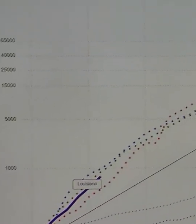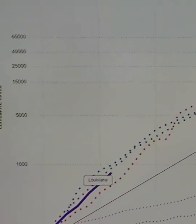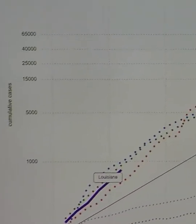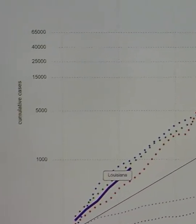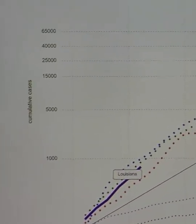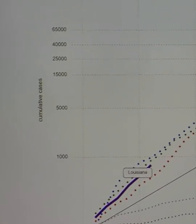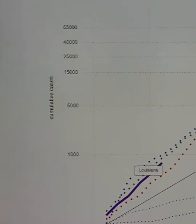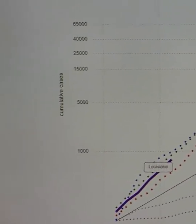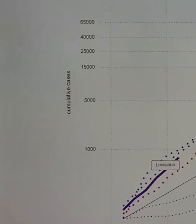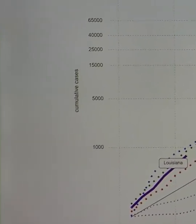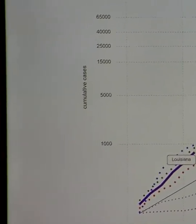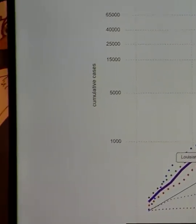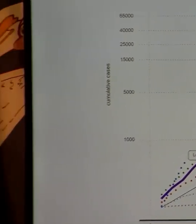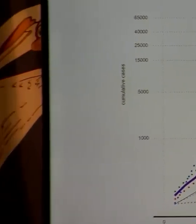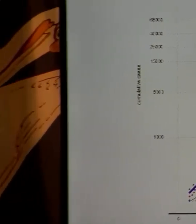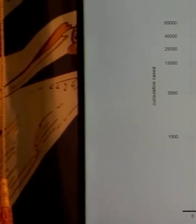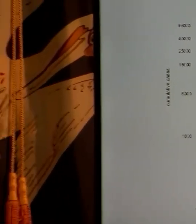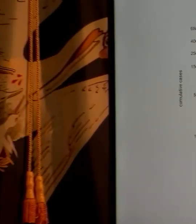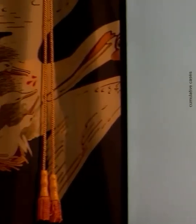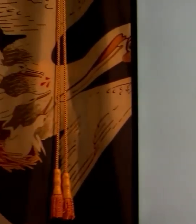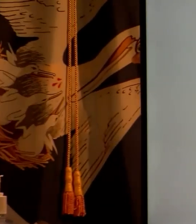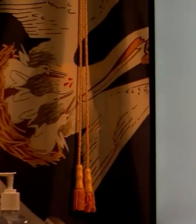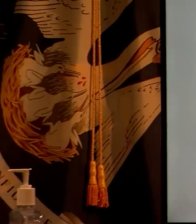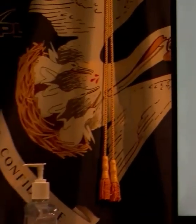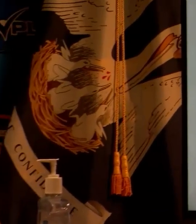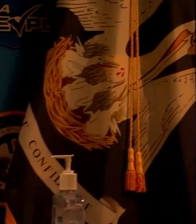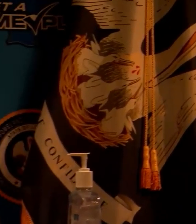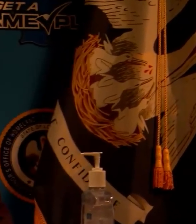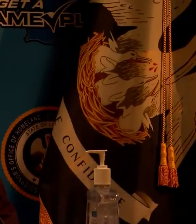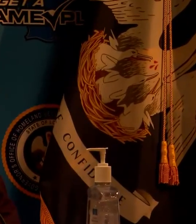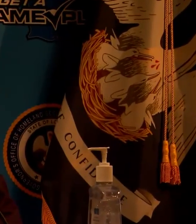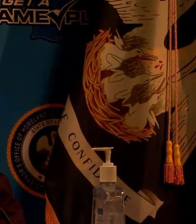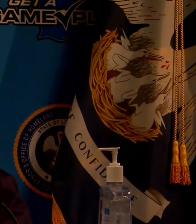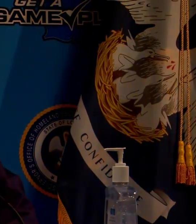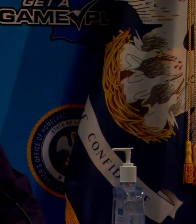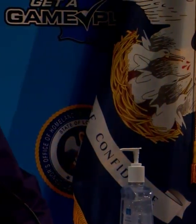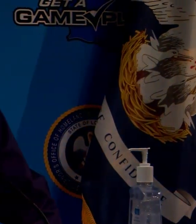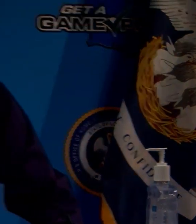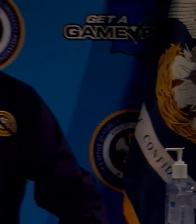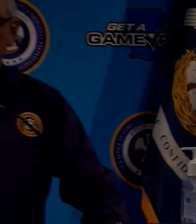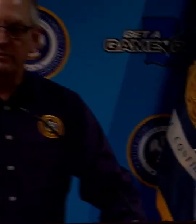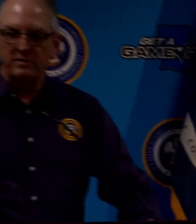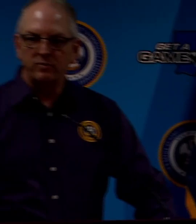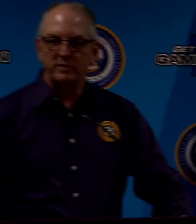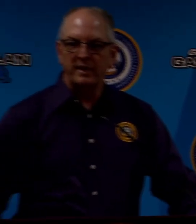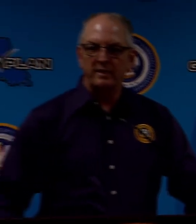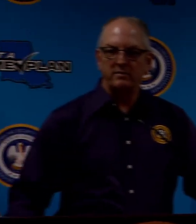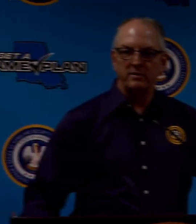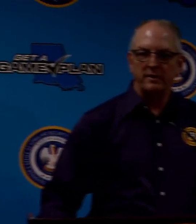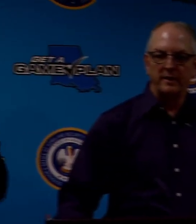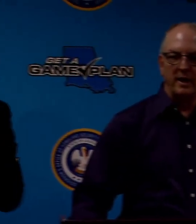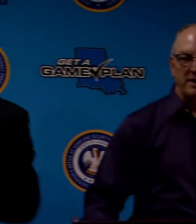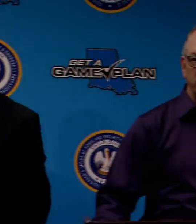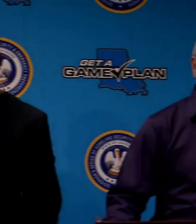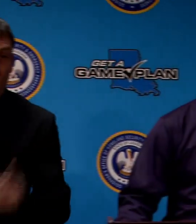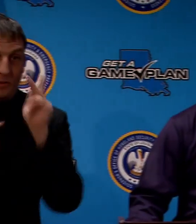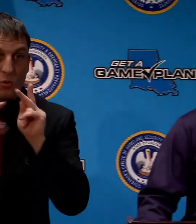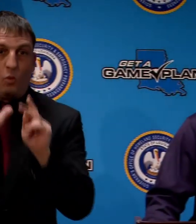be part of the solution not part of the problem and and again it's it's my hope that citizens will take this